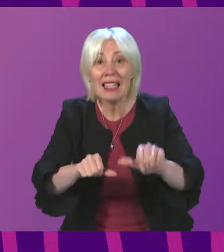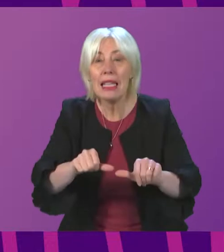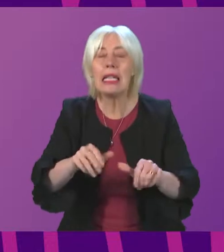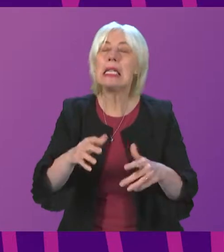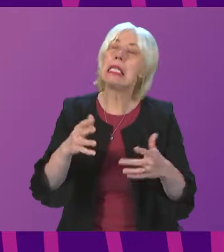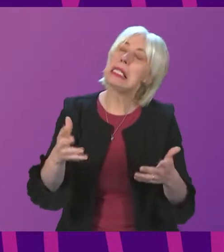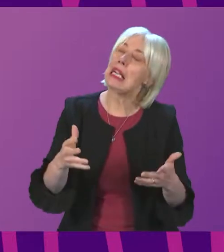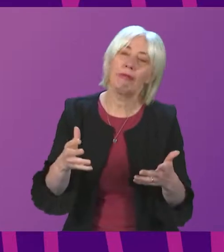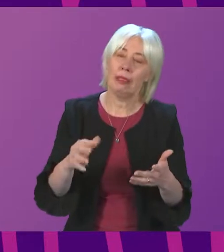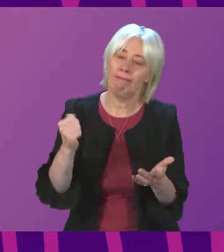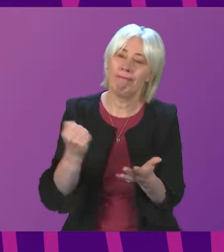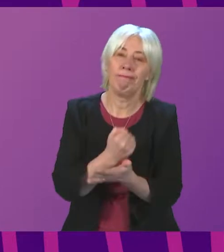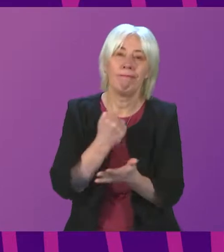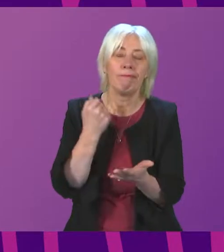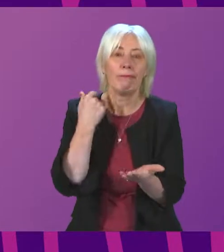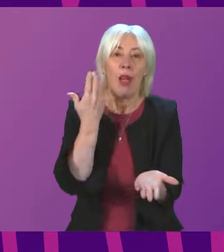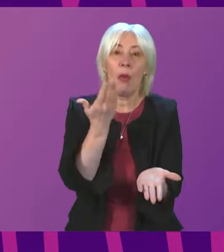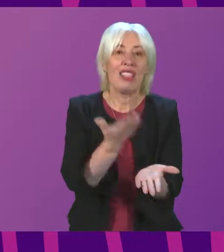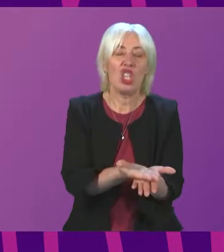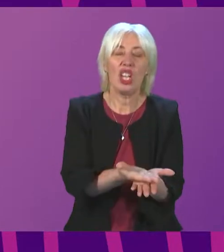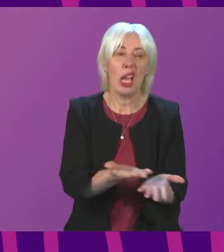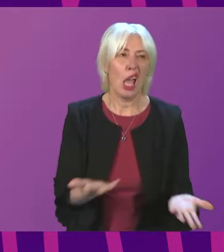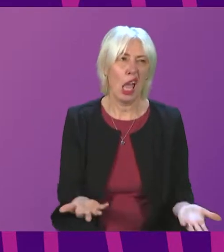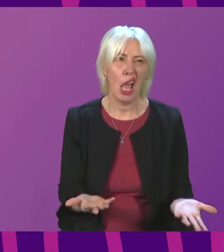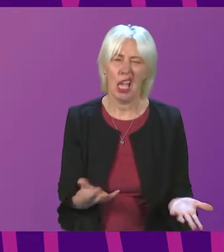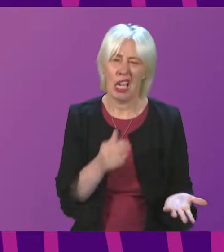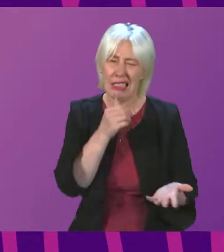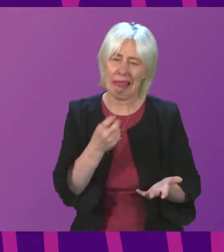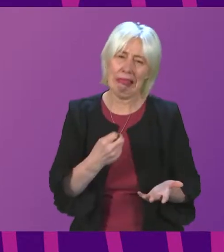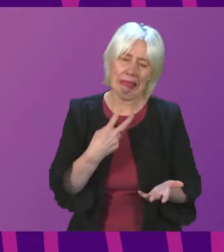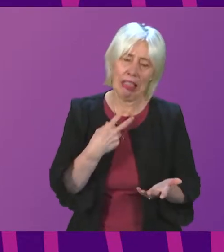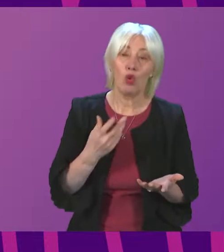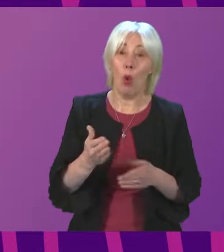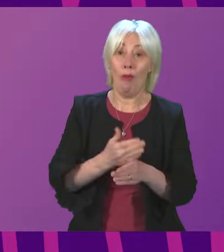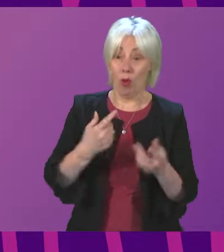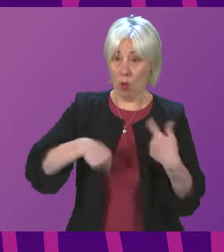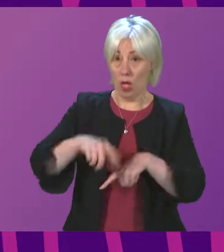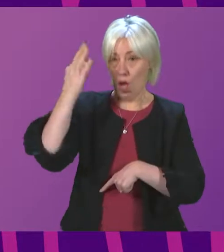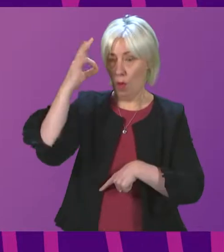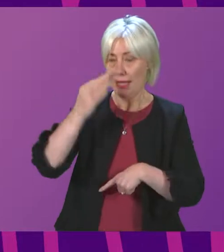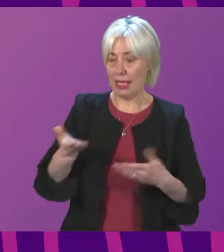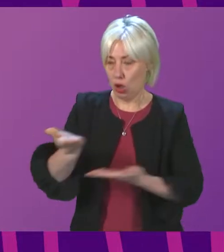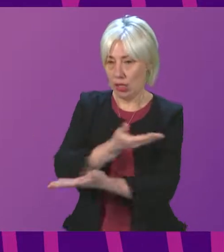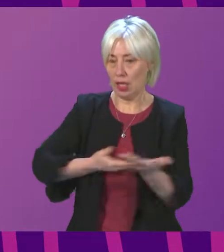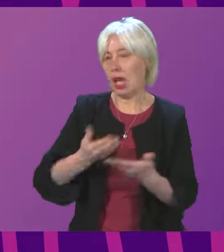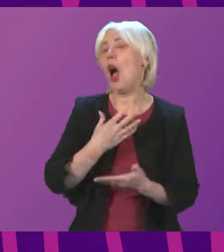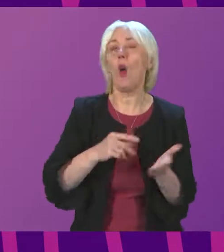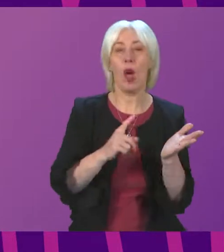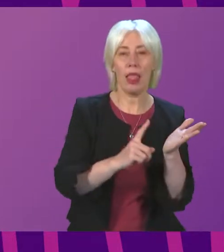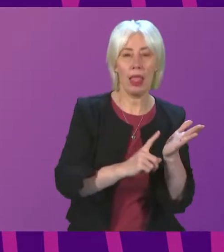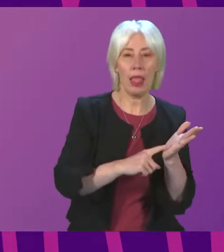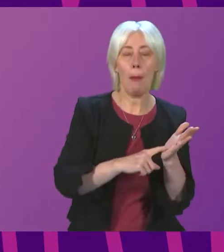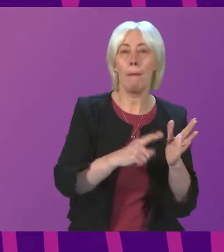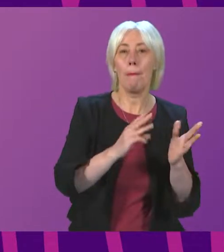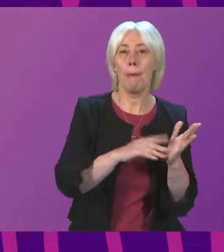the petitioner is underwhelmed, to say the least. And before we consider it as a committee, I'd like to invite both Liam and Rhoda